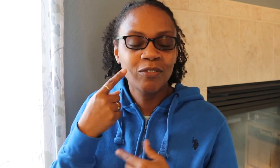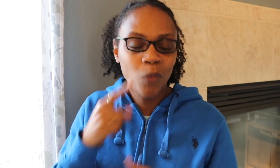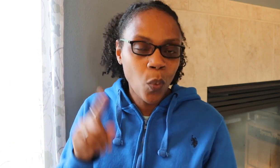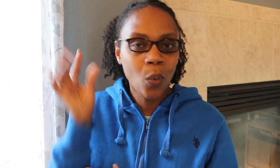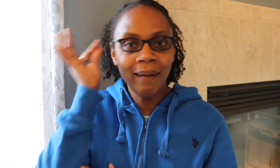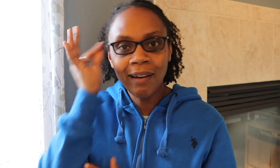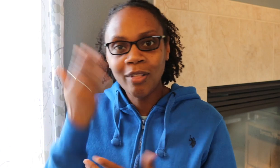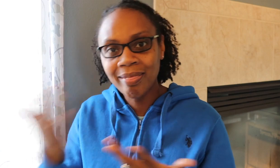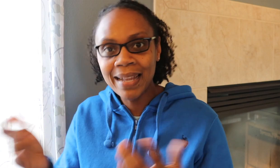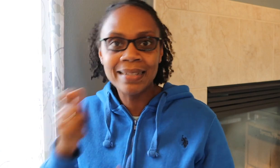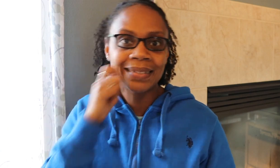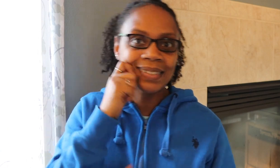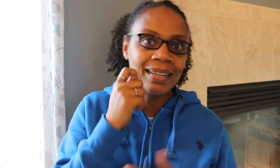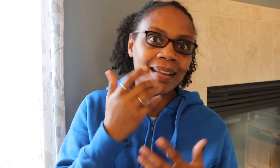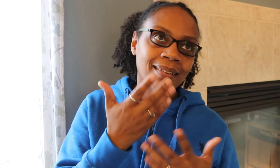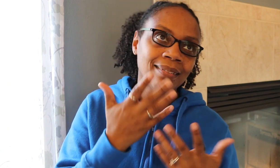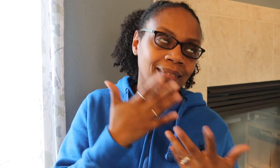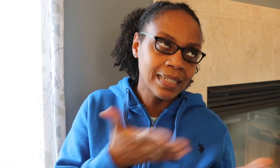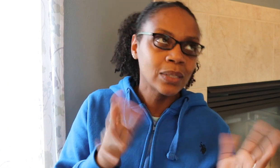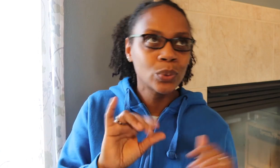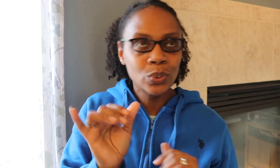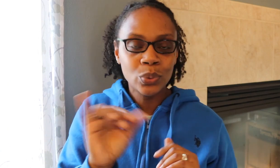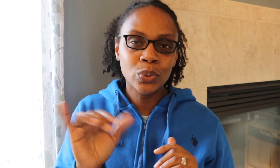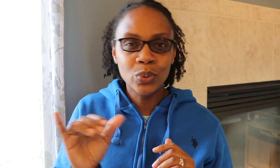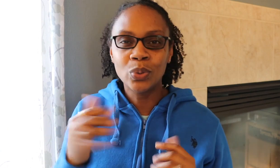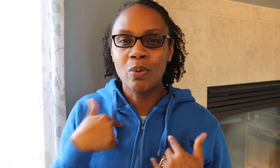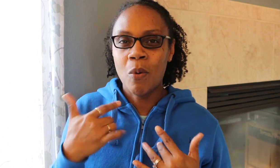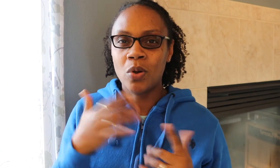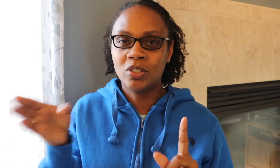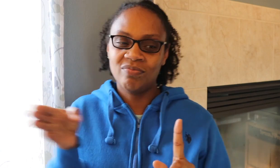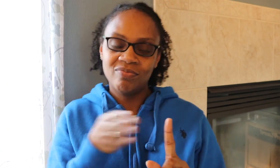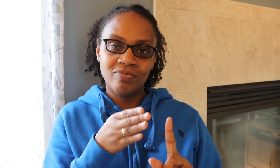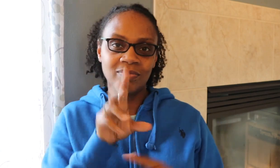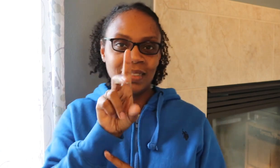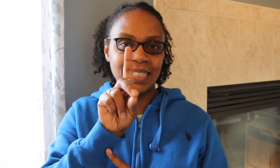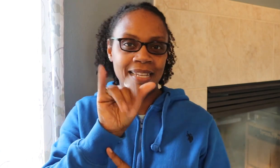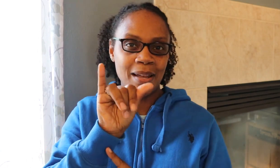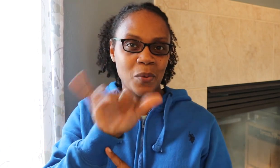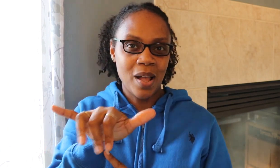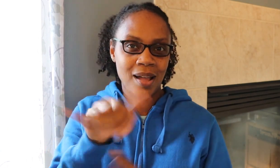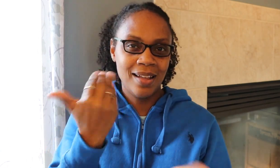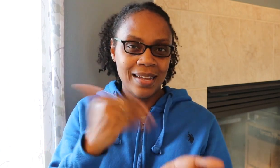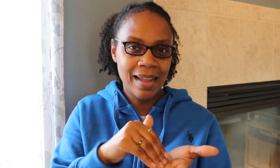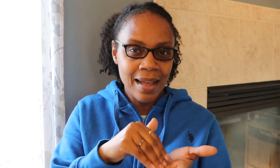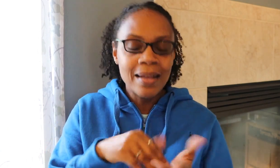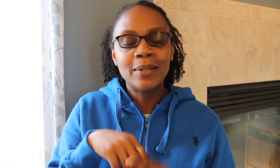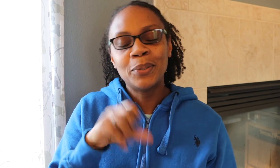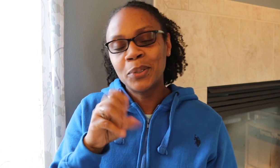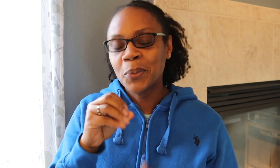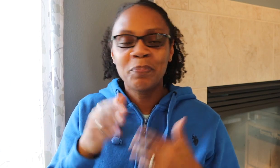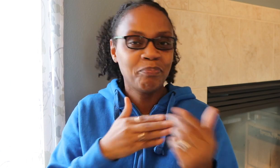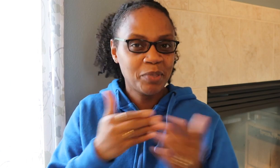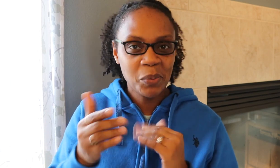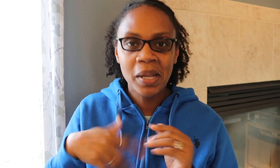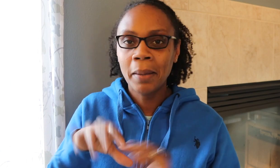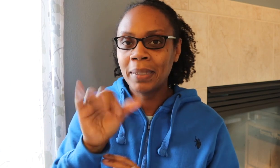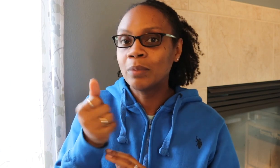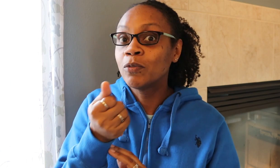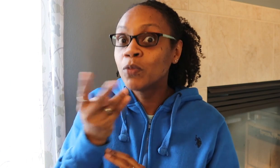to decrease how many things I'm buying for like hair care and skin care. I like to kind of go back to the DIYs I